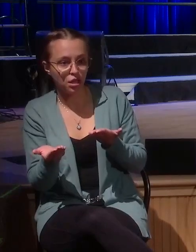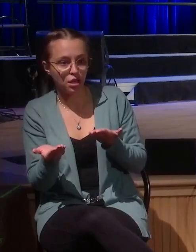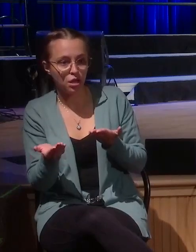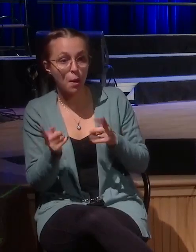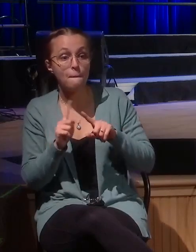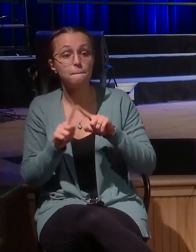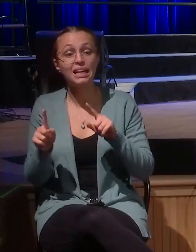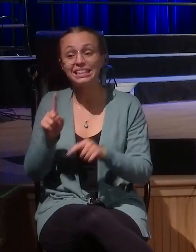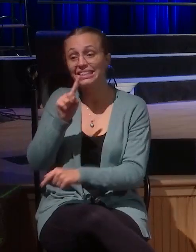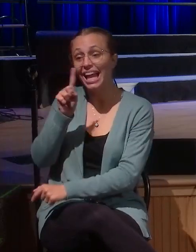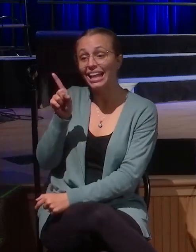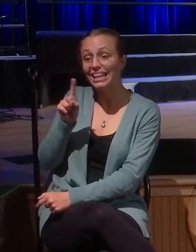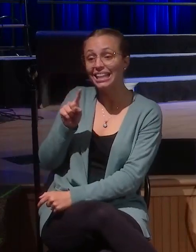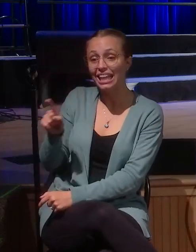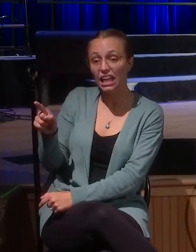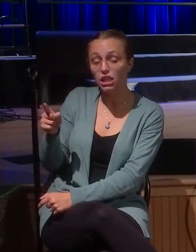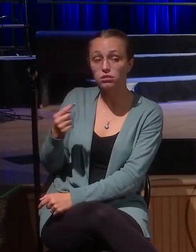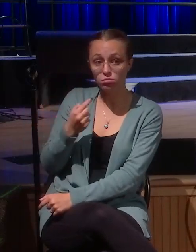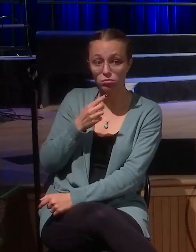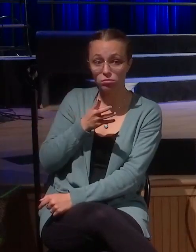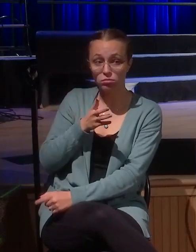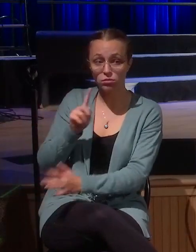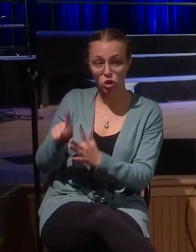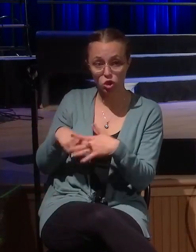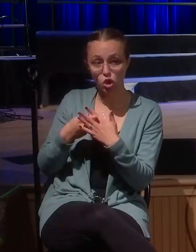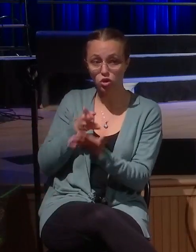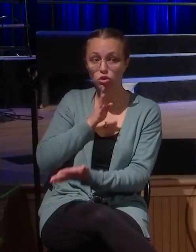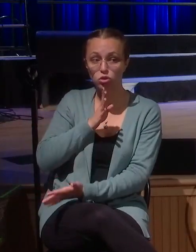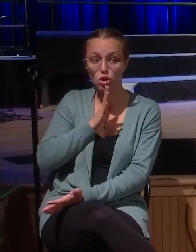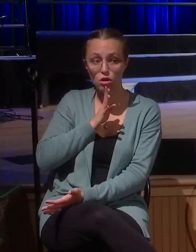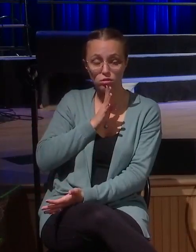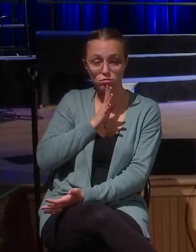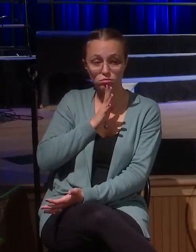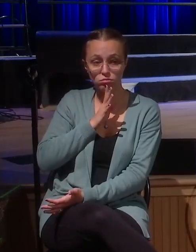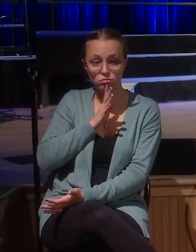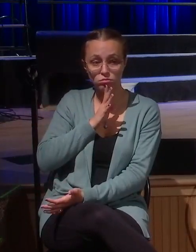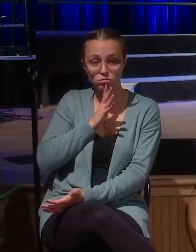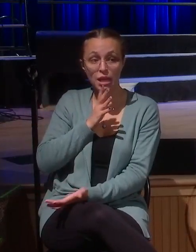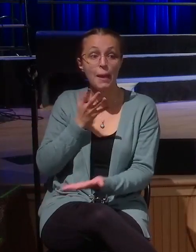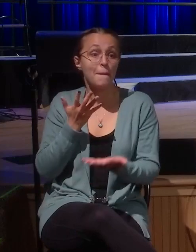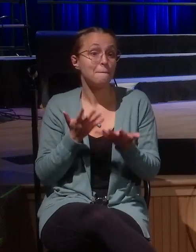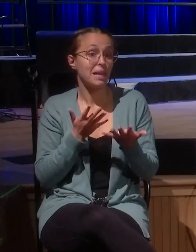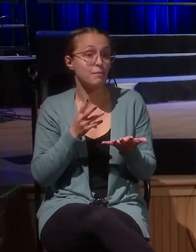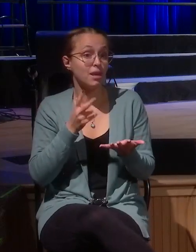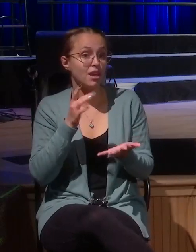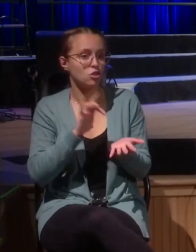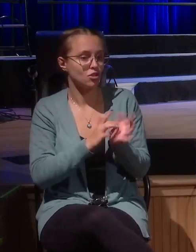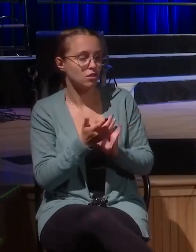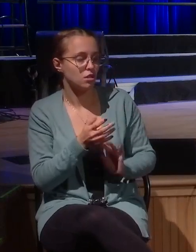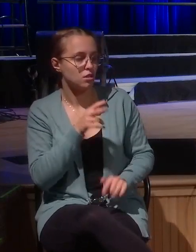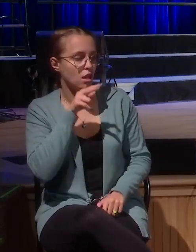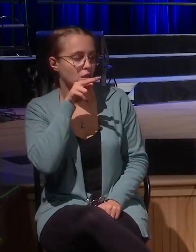Jesus said something first. It may have just been that Jesus was giving them that look, you know, like the fatherly look, like you know what you did, right? Probably not.